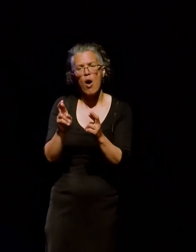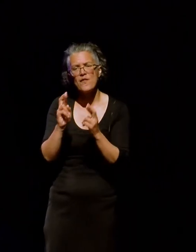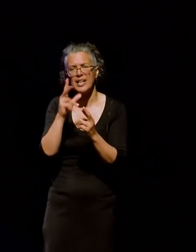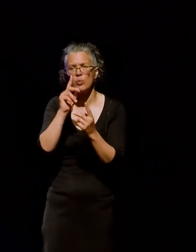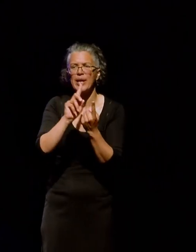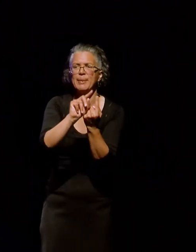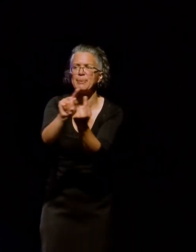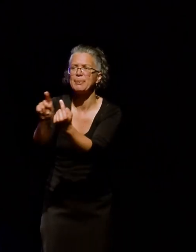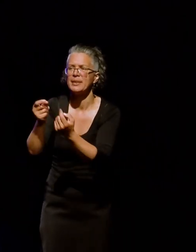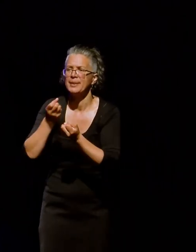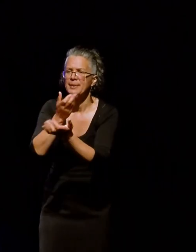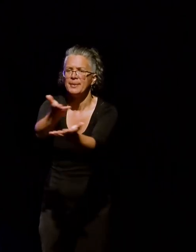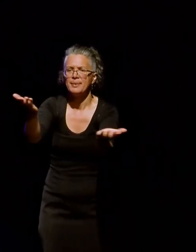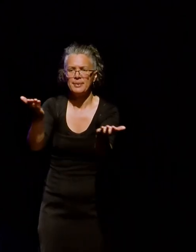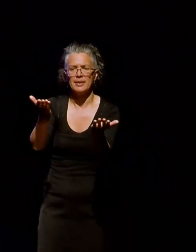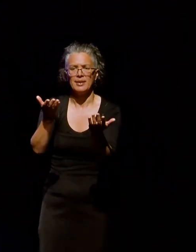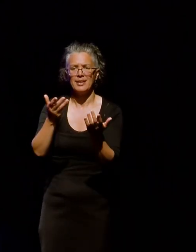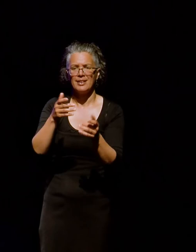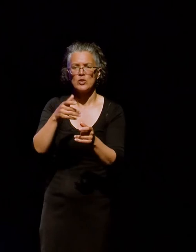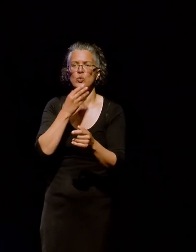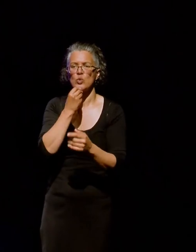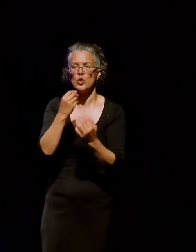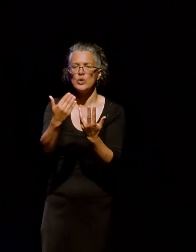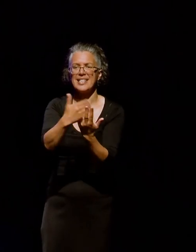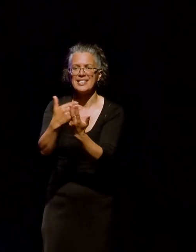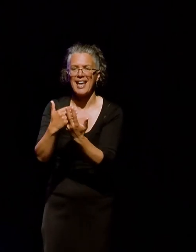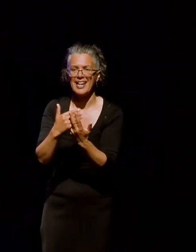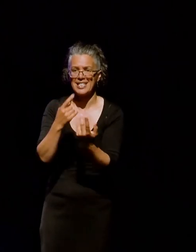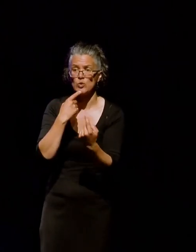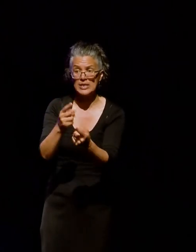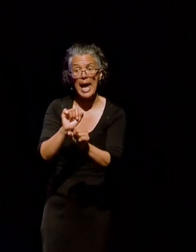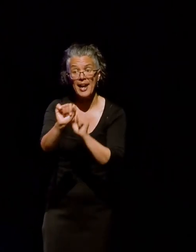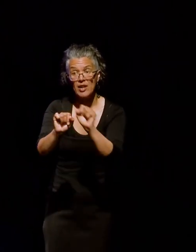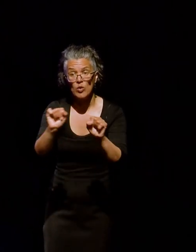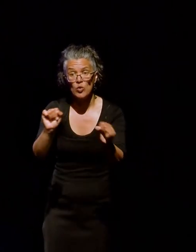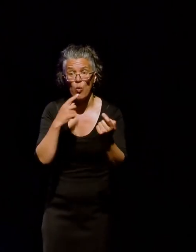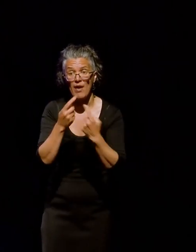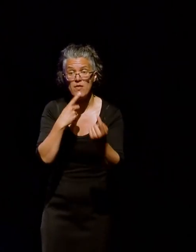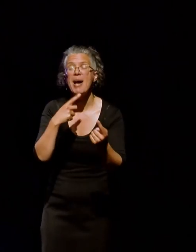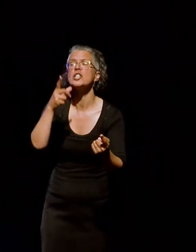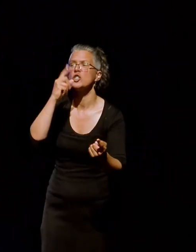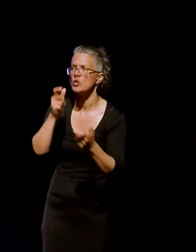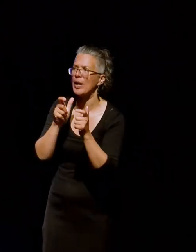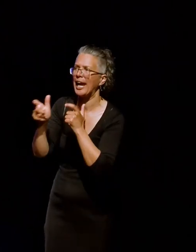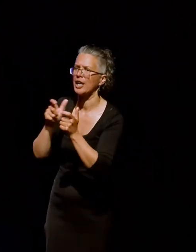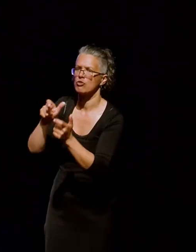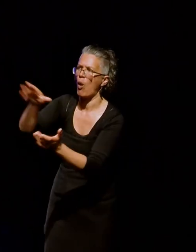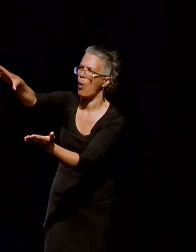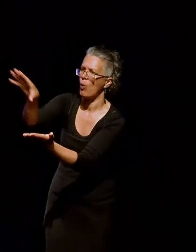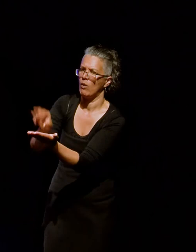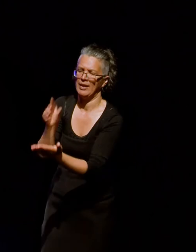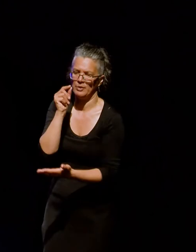could put that information out there that there are some options to take a little bit of control of, um, the content that's inside Facebook.